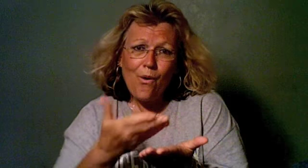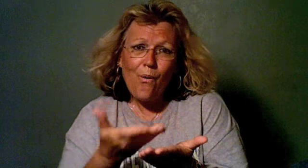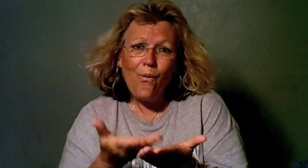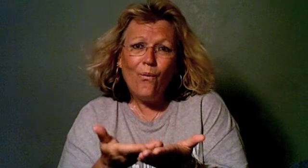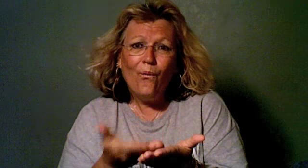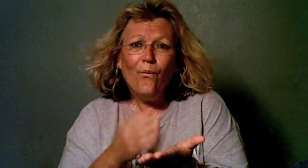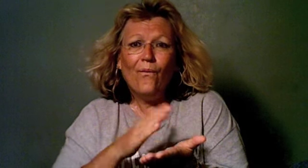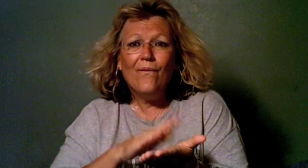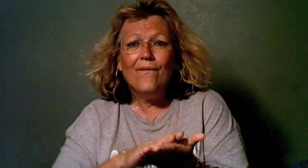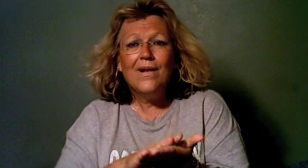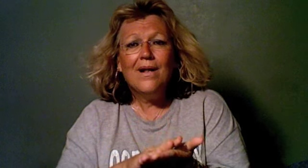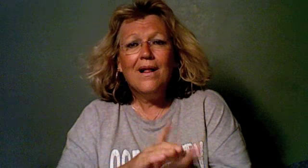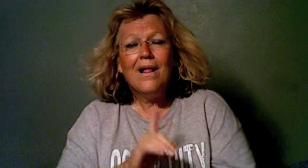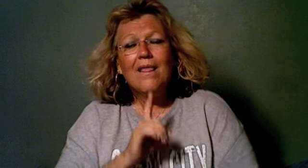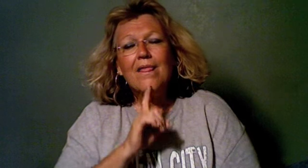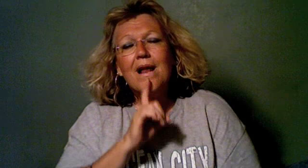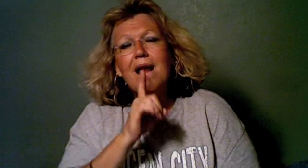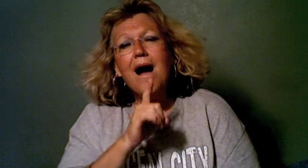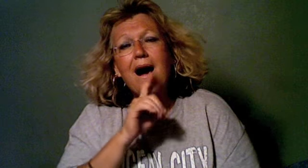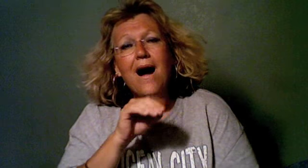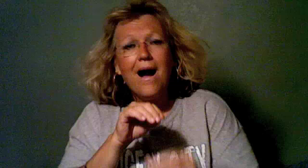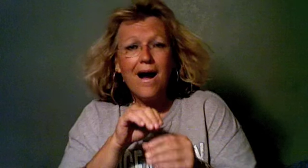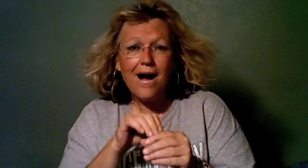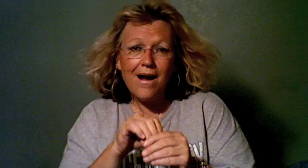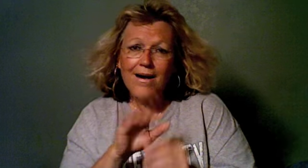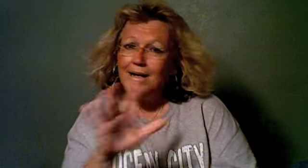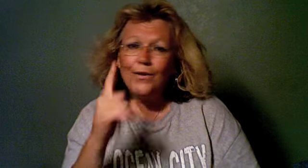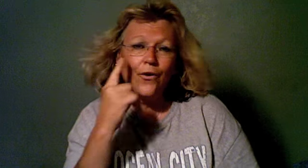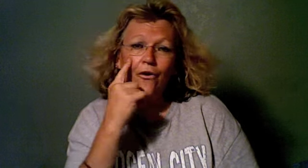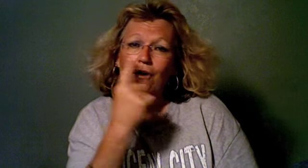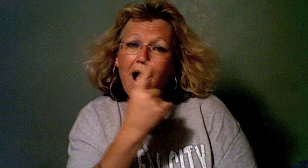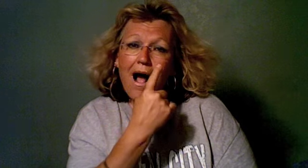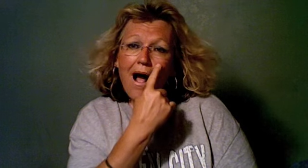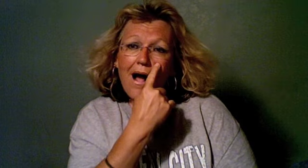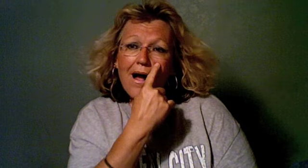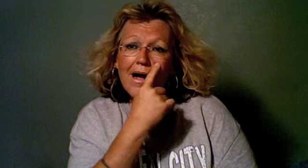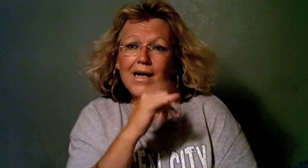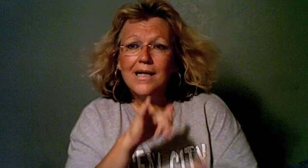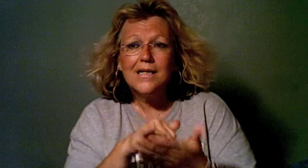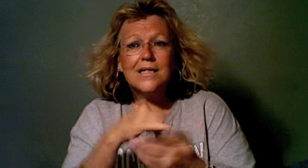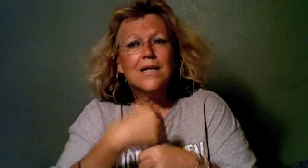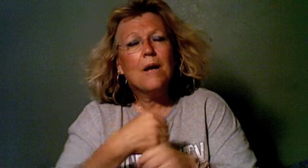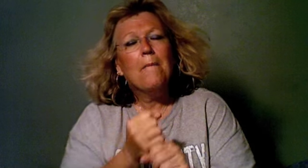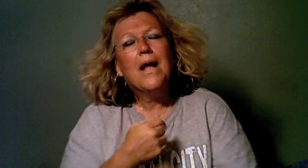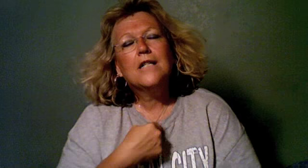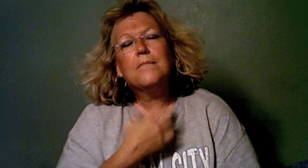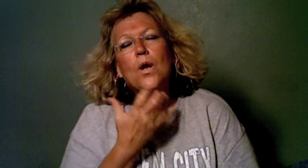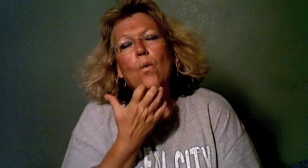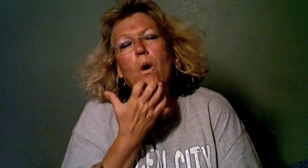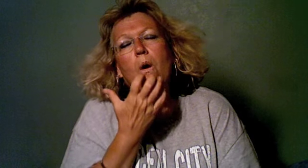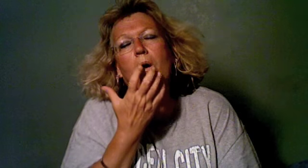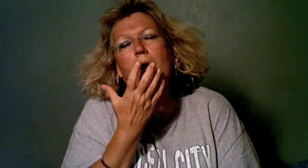stove. The light in your eyes, it makes me warm.